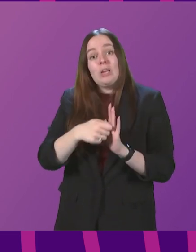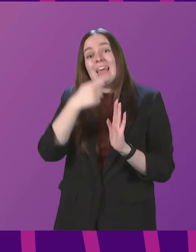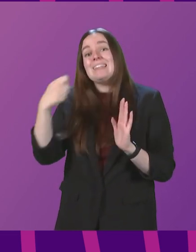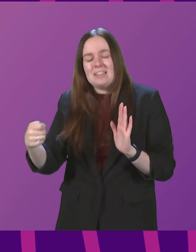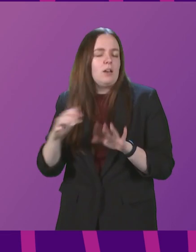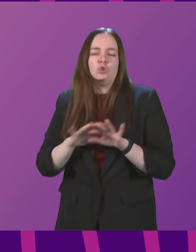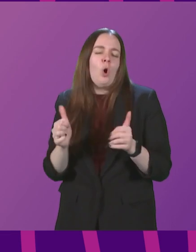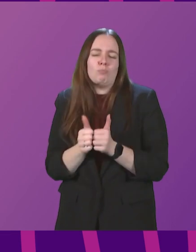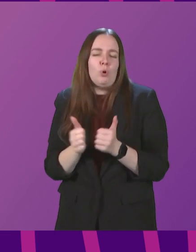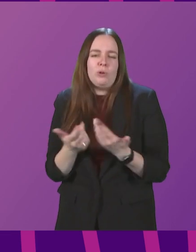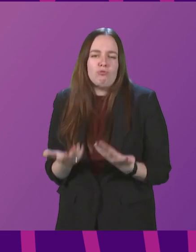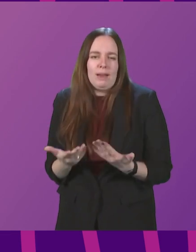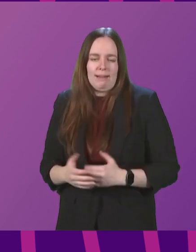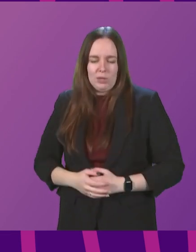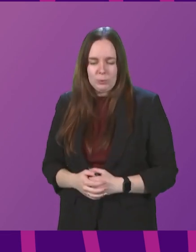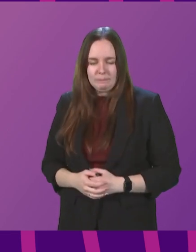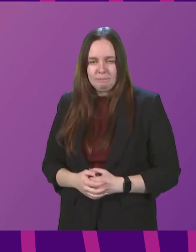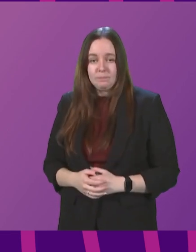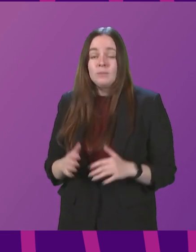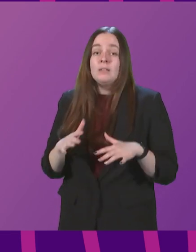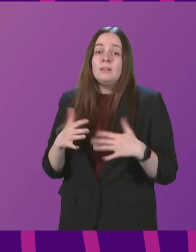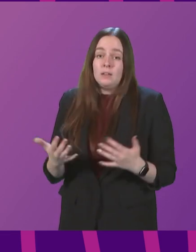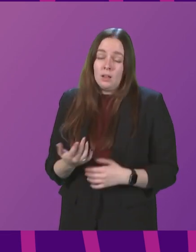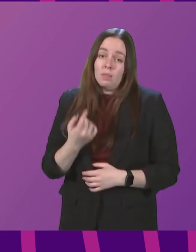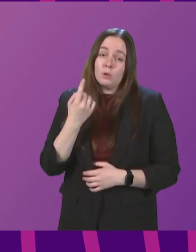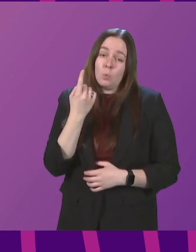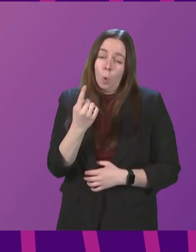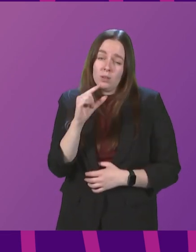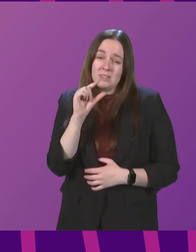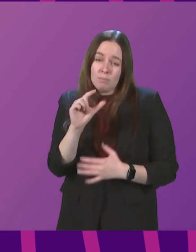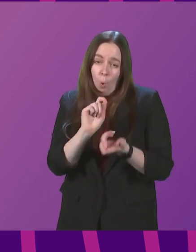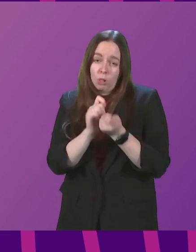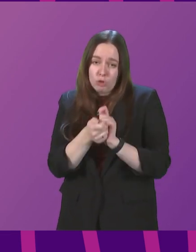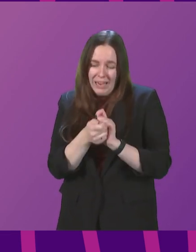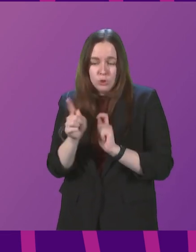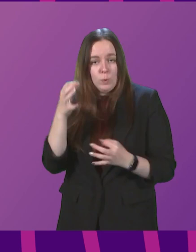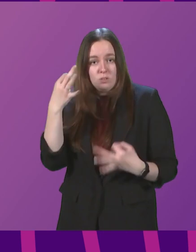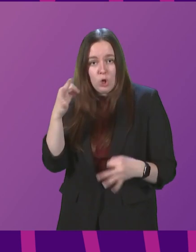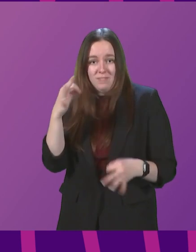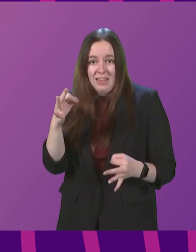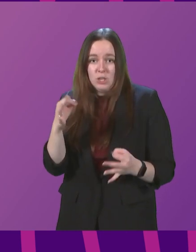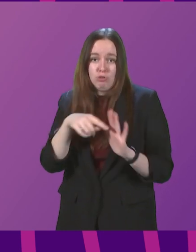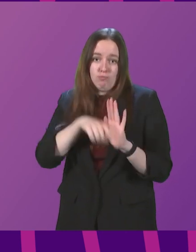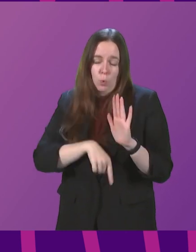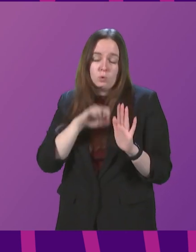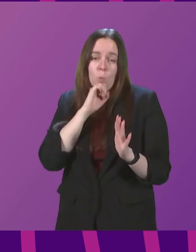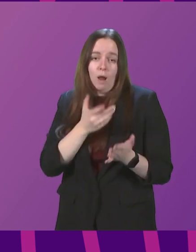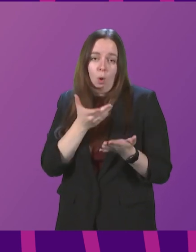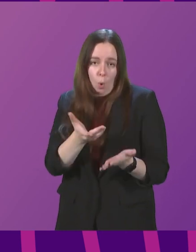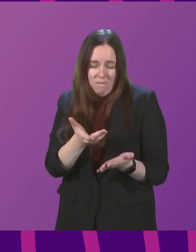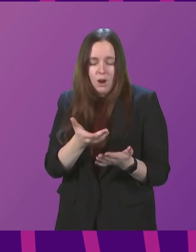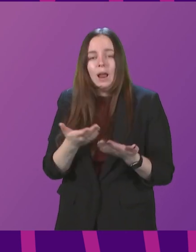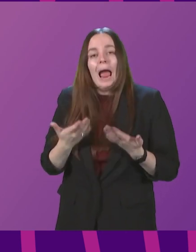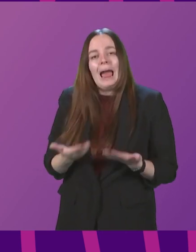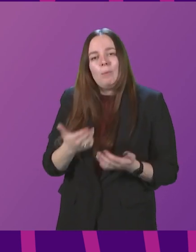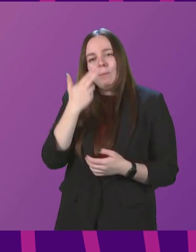proportionate at this stage. There is, though, one reasonably minor change to the certification regulations that we will propose. At the moment,